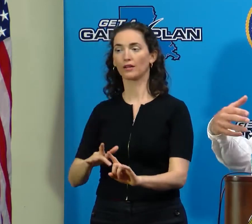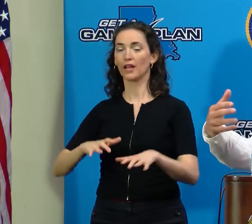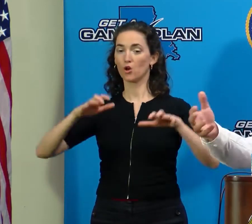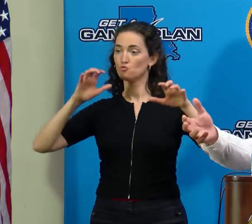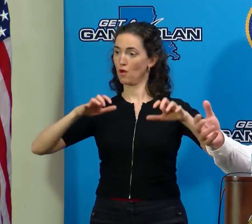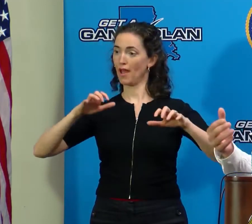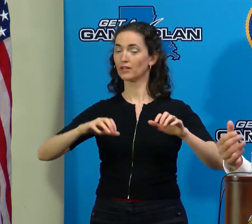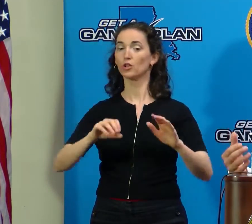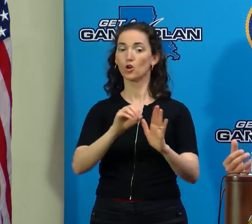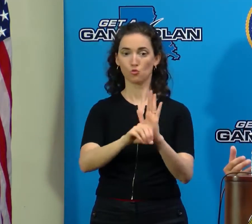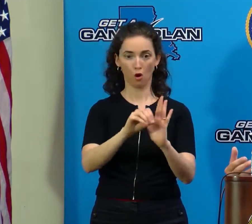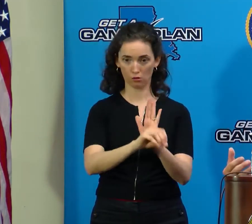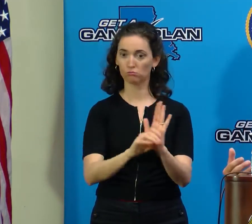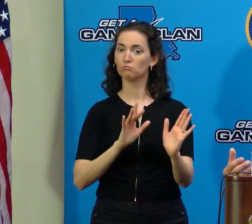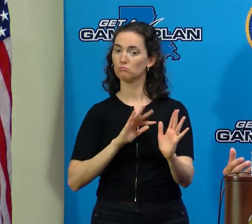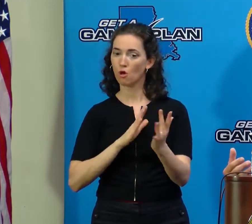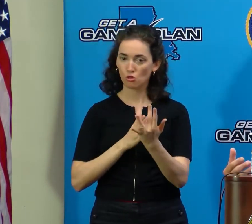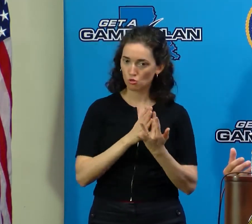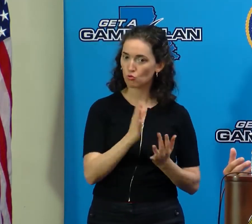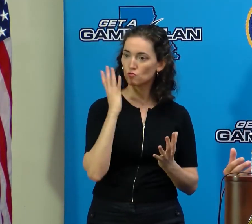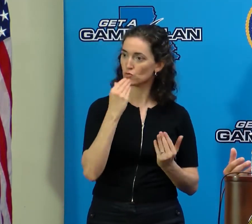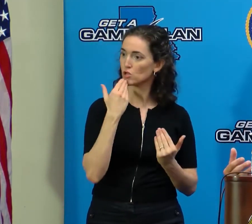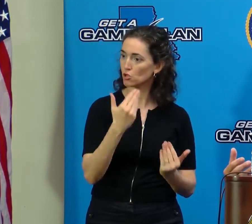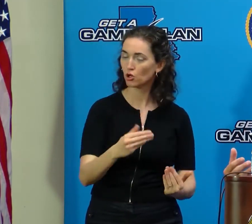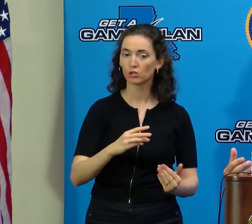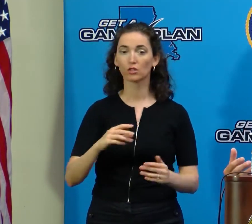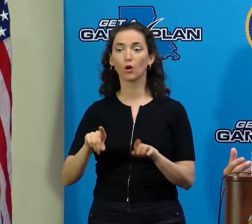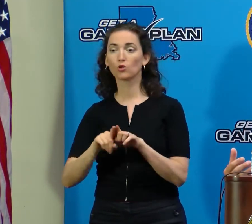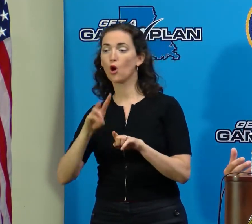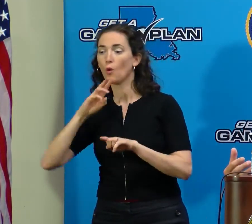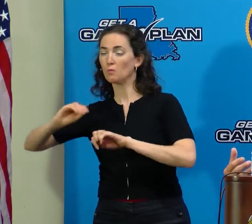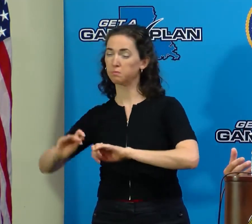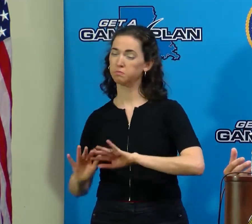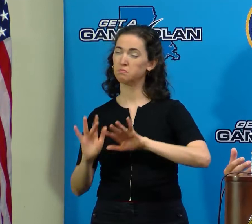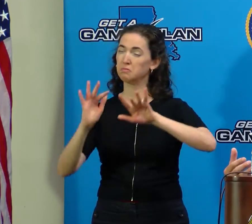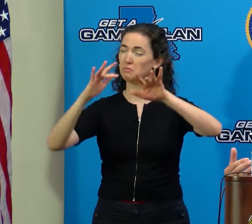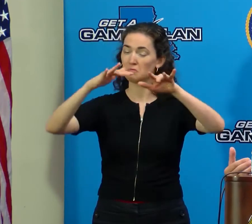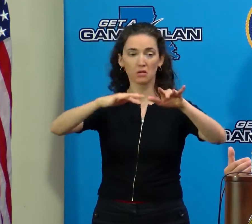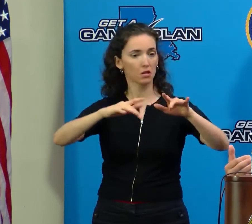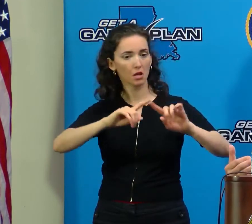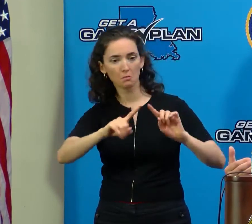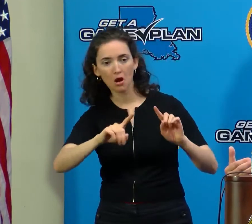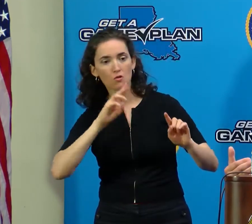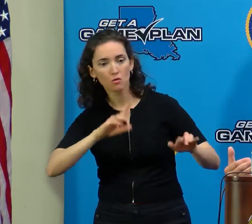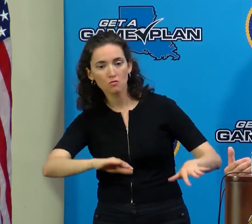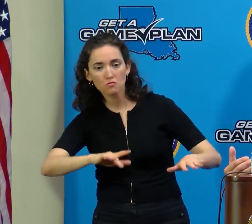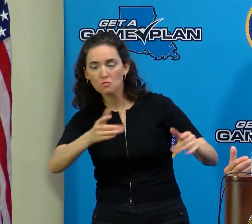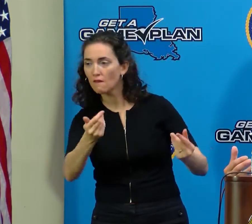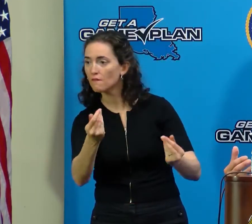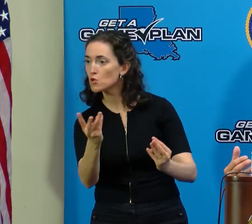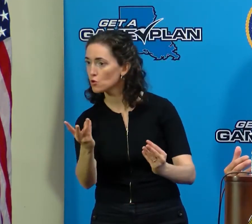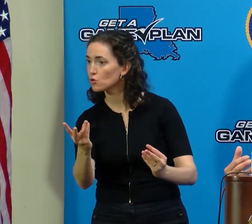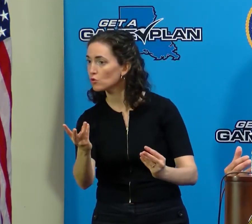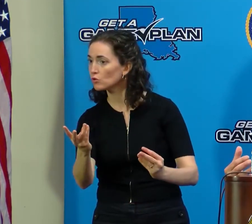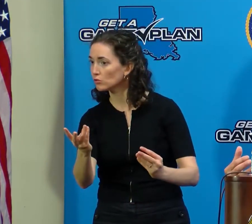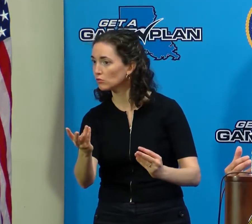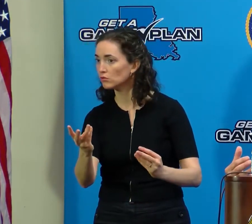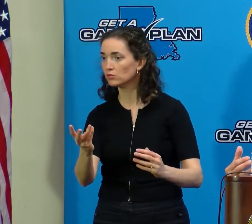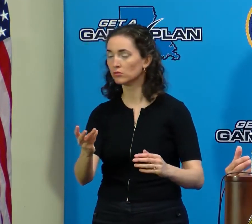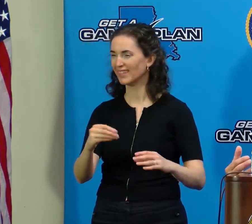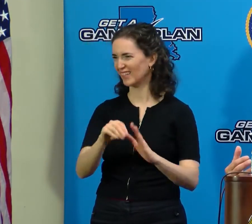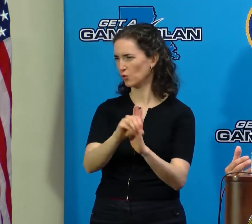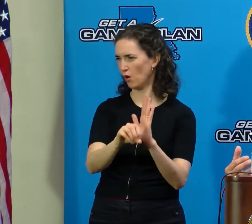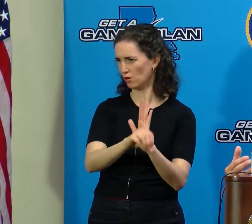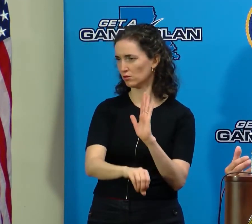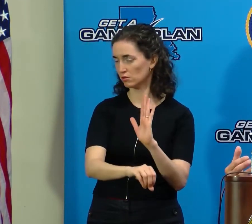storm surge got into that area. And so very limited number of structures actually took on any water in New